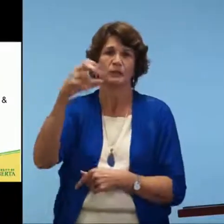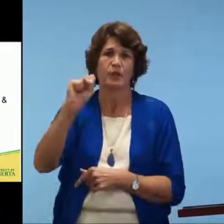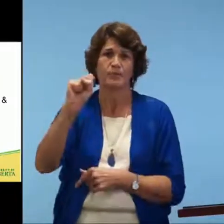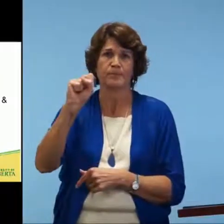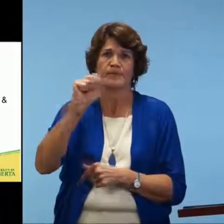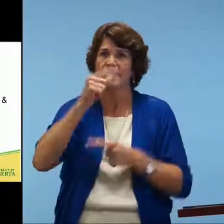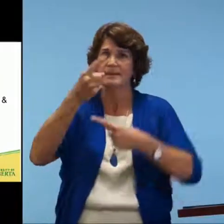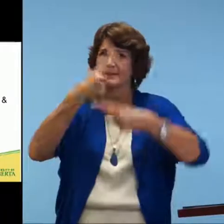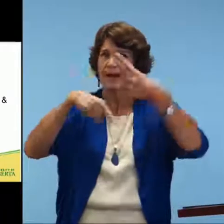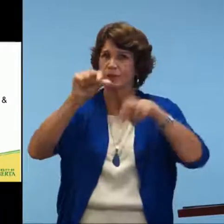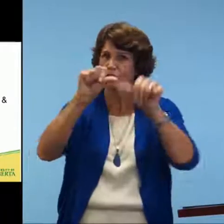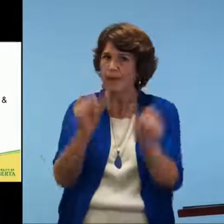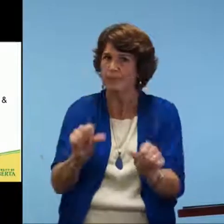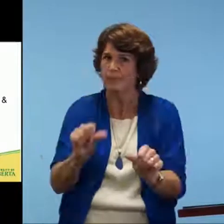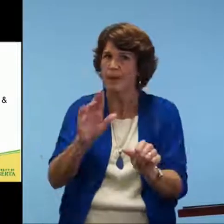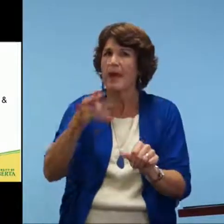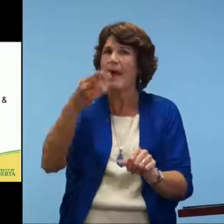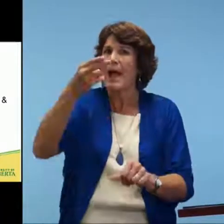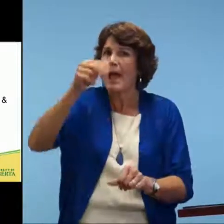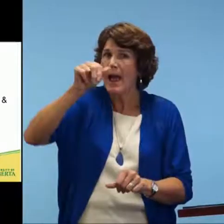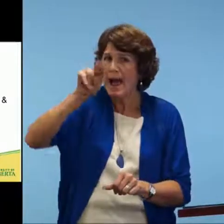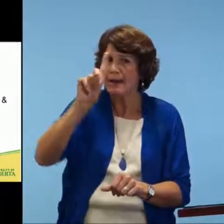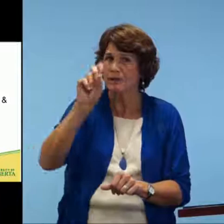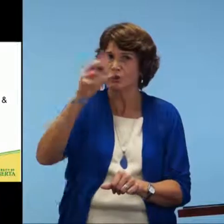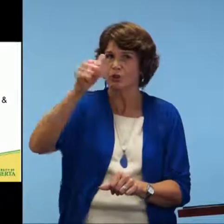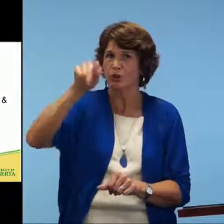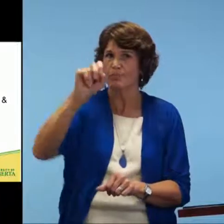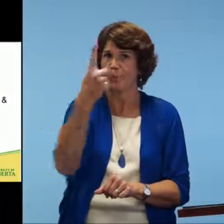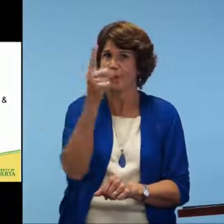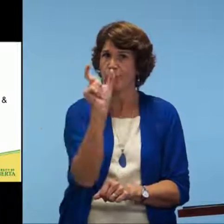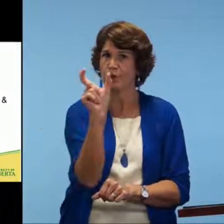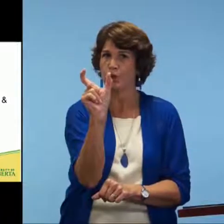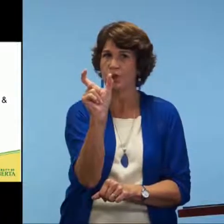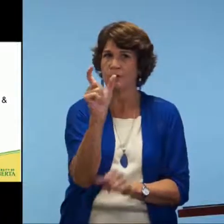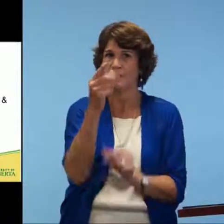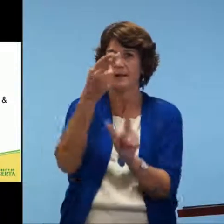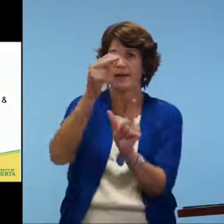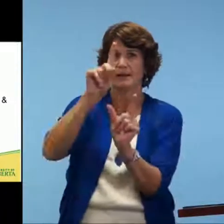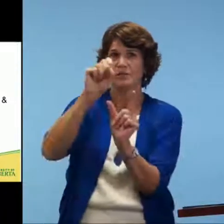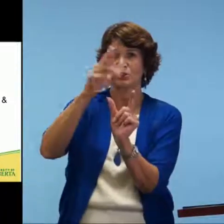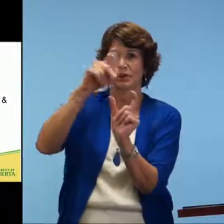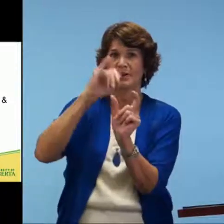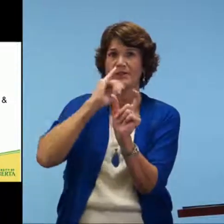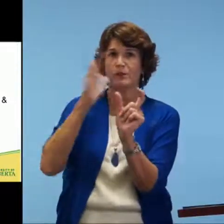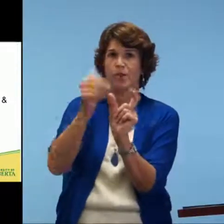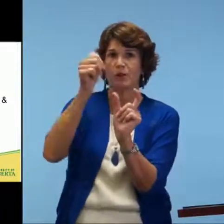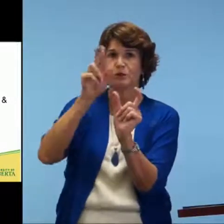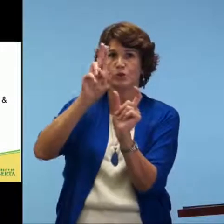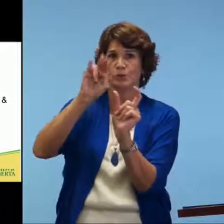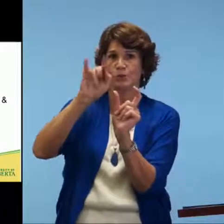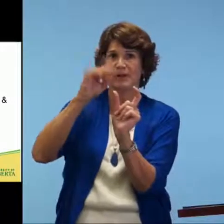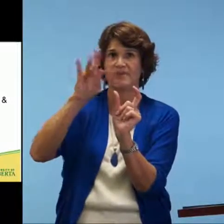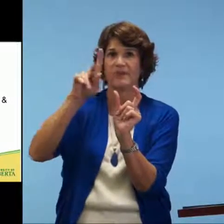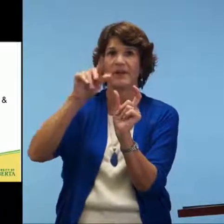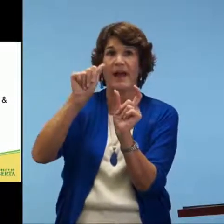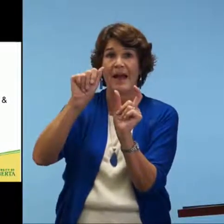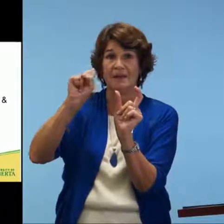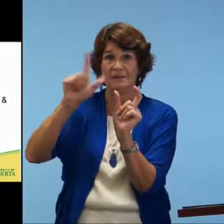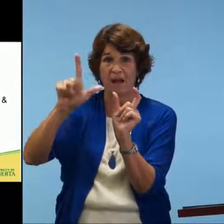hand shapes as being the smallest unit. Not sign shapes, but hand shapes. And that being the smallest unit